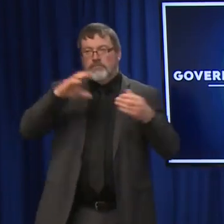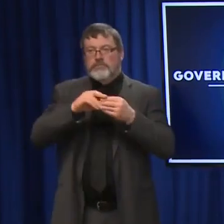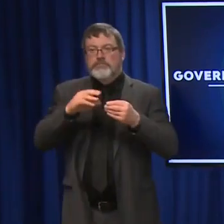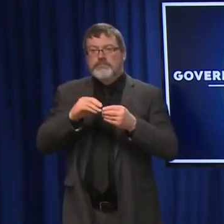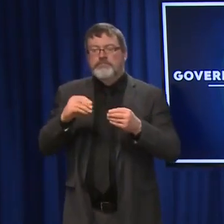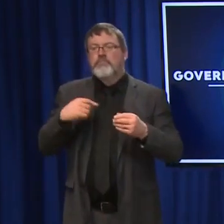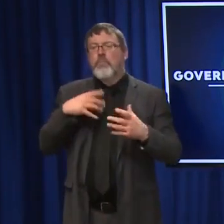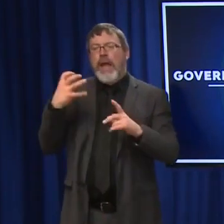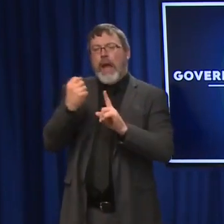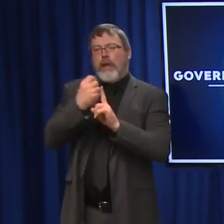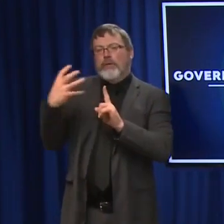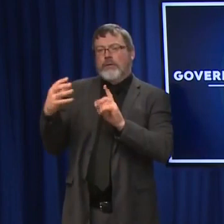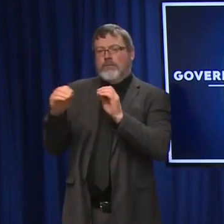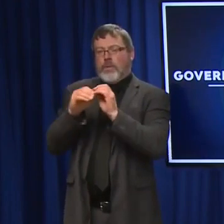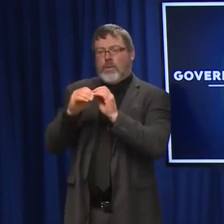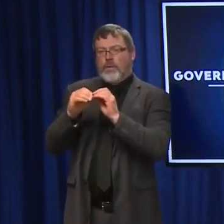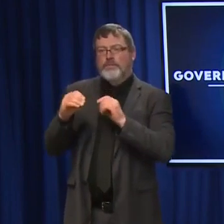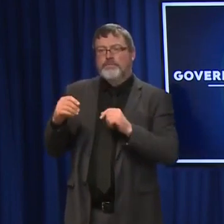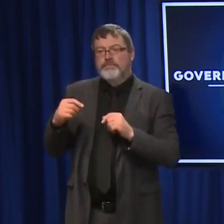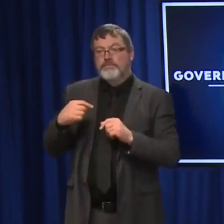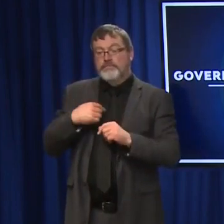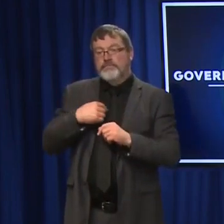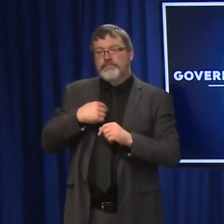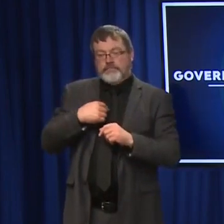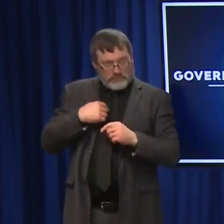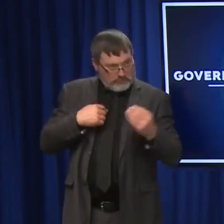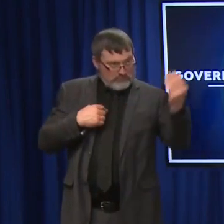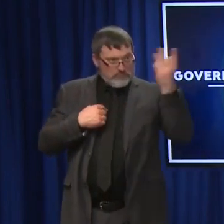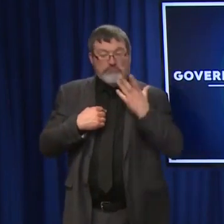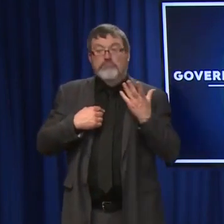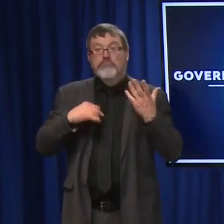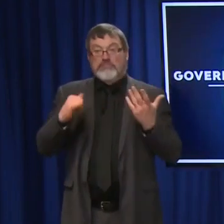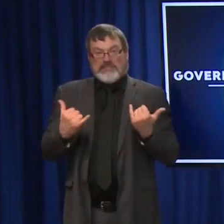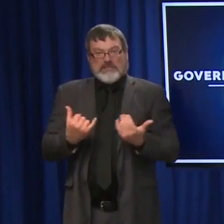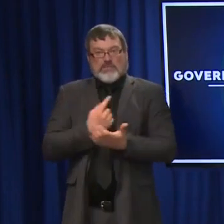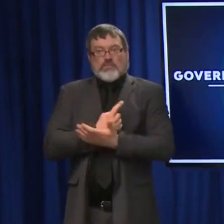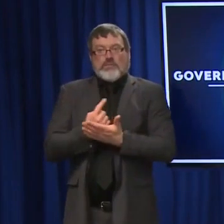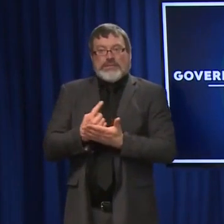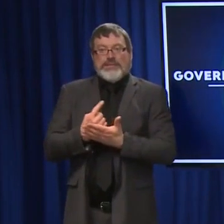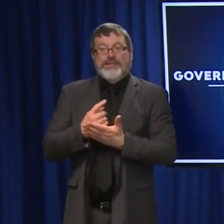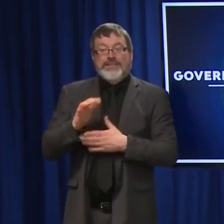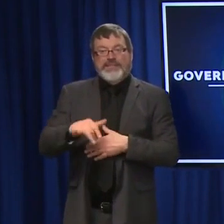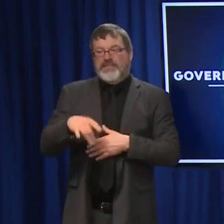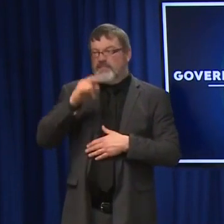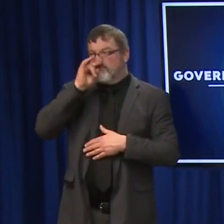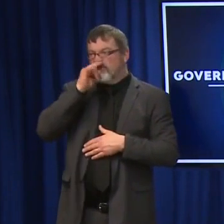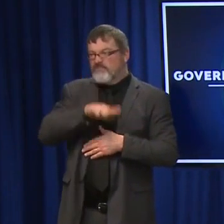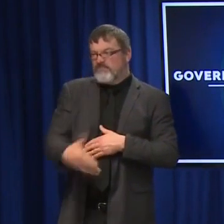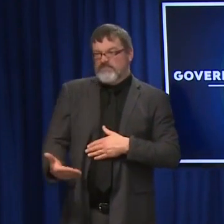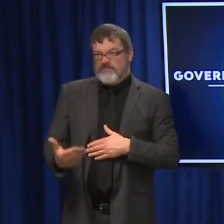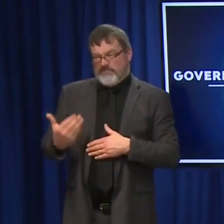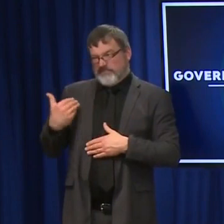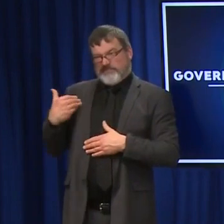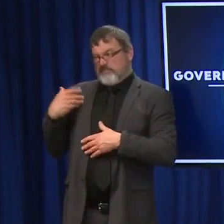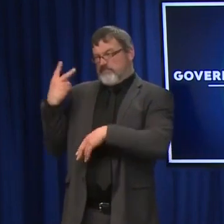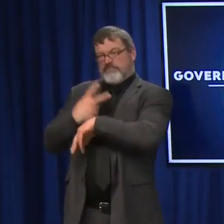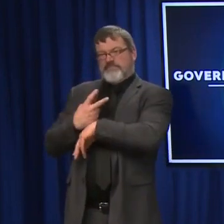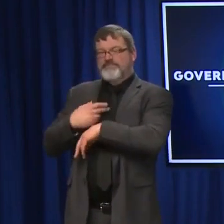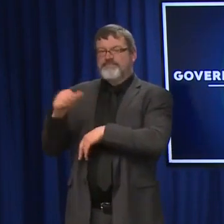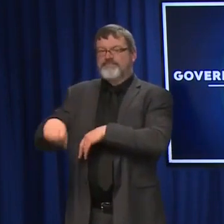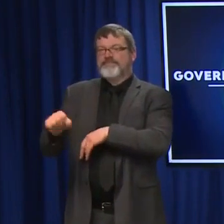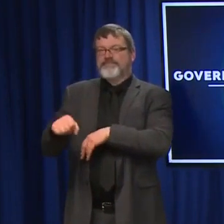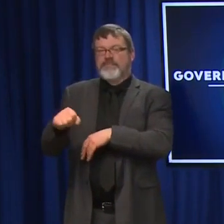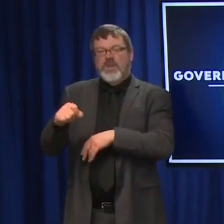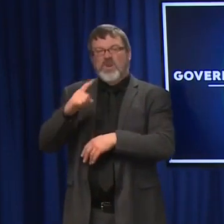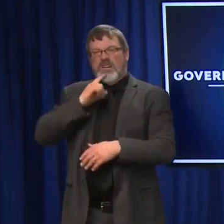you know, we did find out this week we really had our first young child death from complications due to COVID. And I think that hits home with